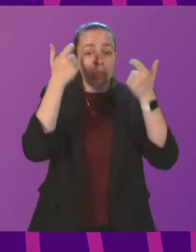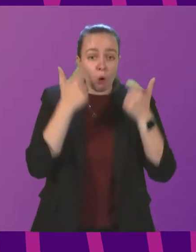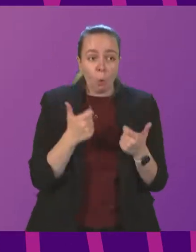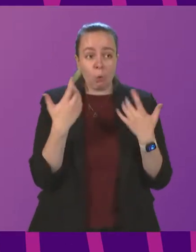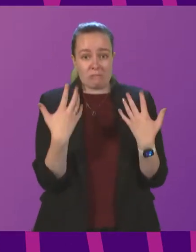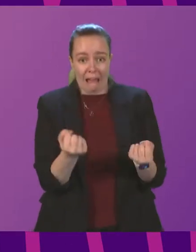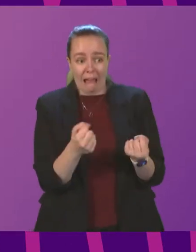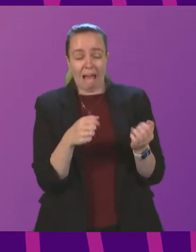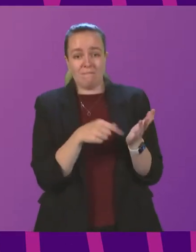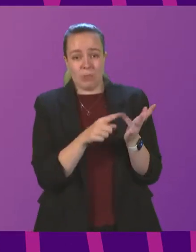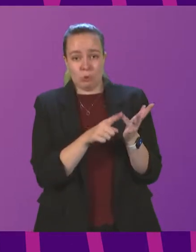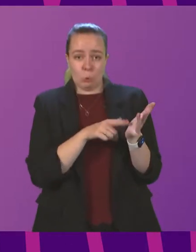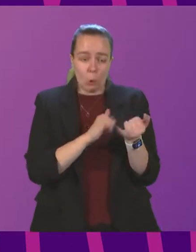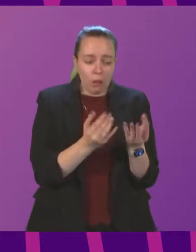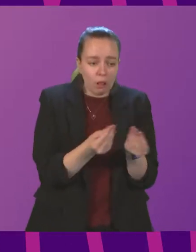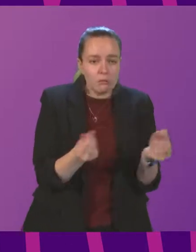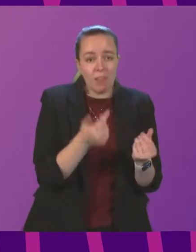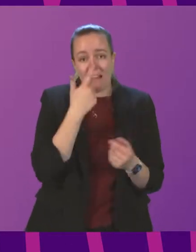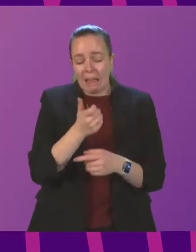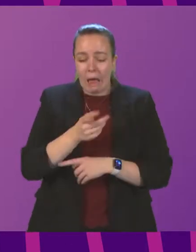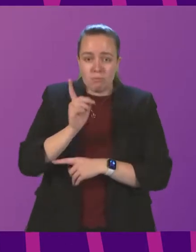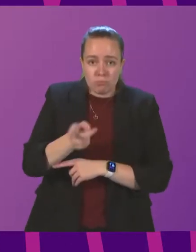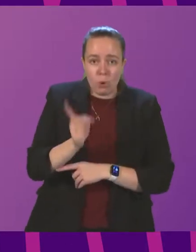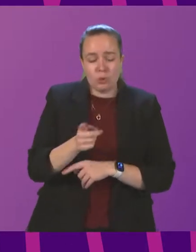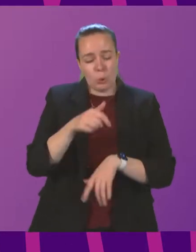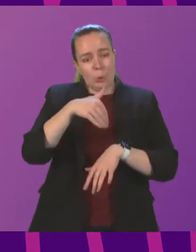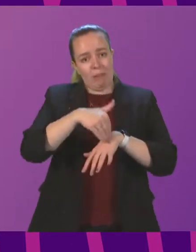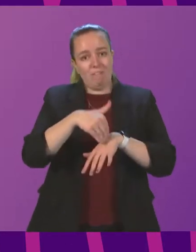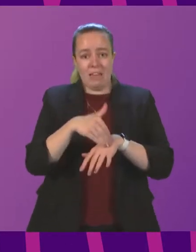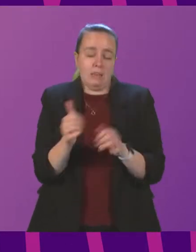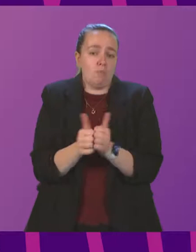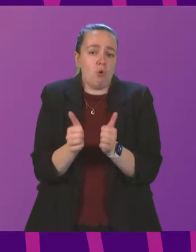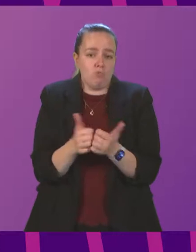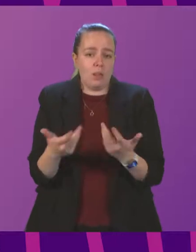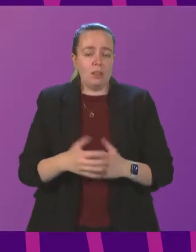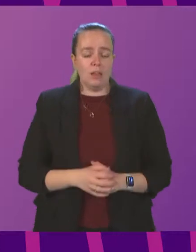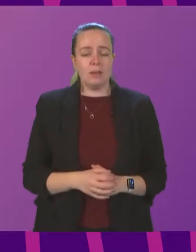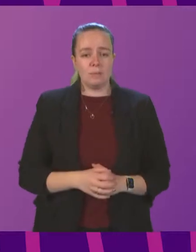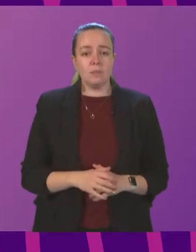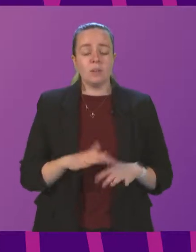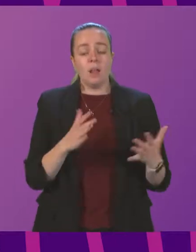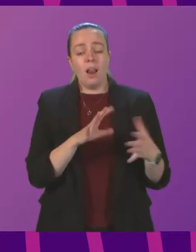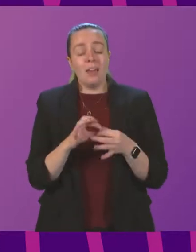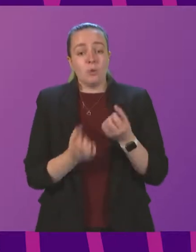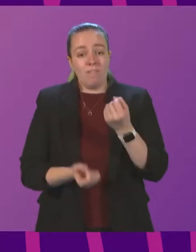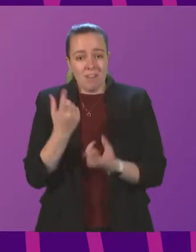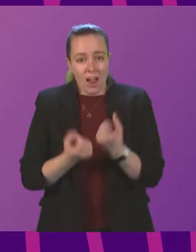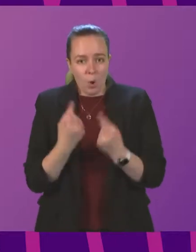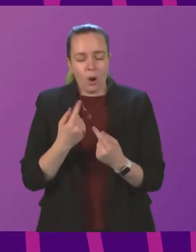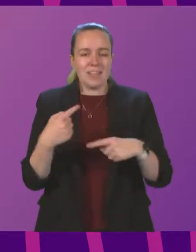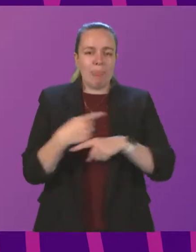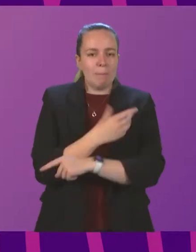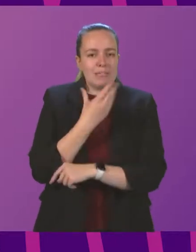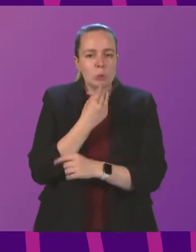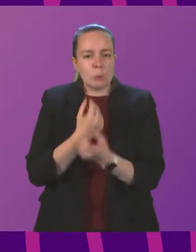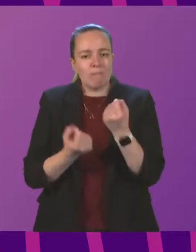the tools, I believe, to be able to prosecute these offences appropriately. In terms of fireworks and the misuse